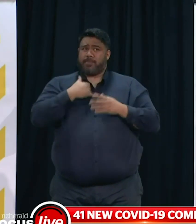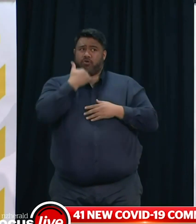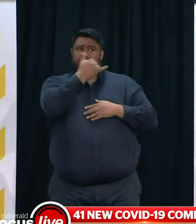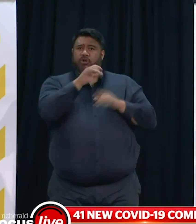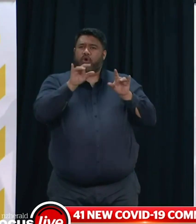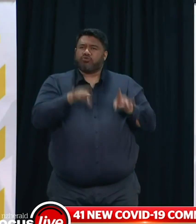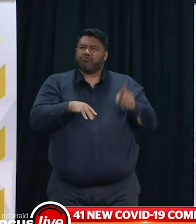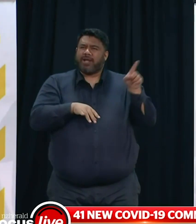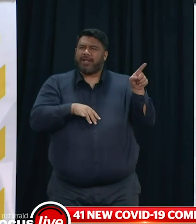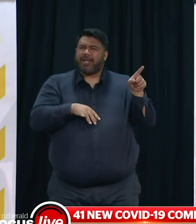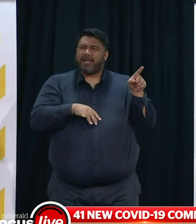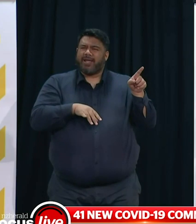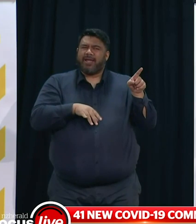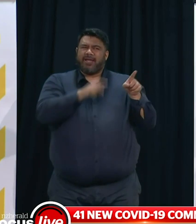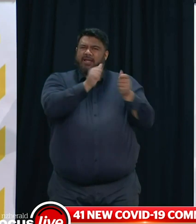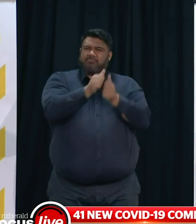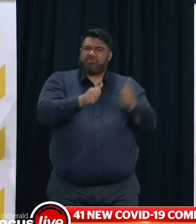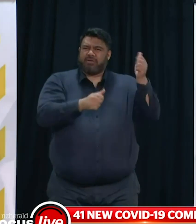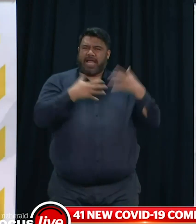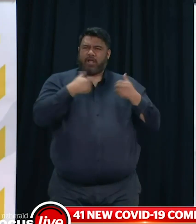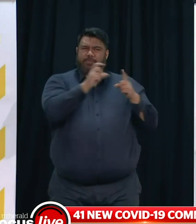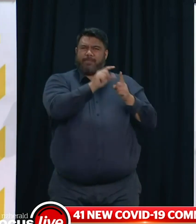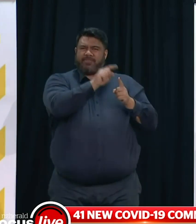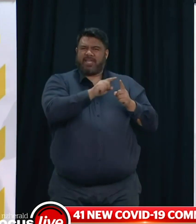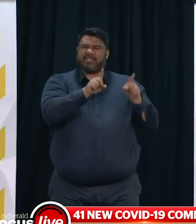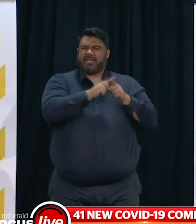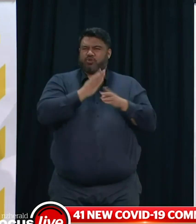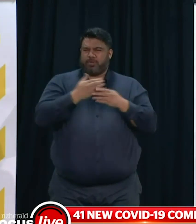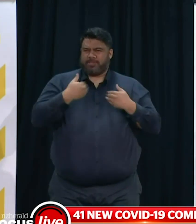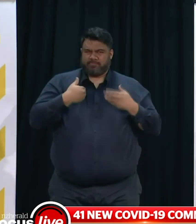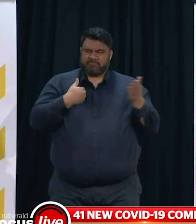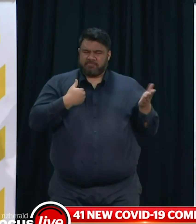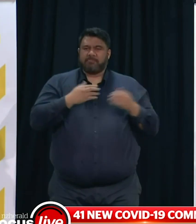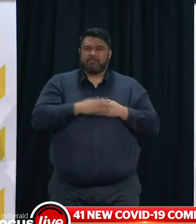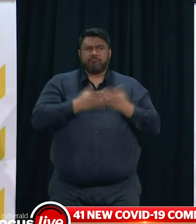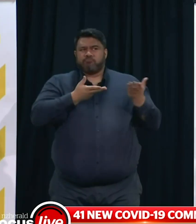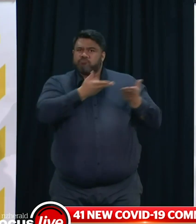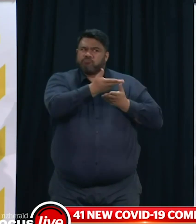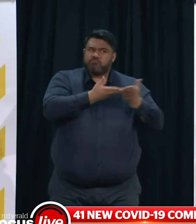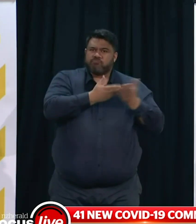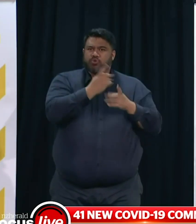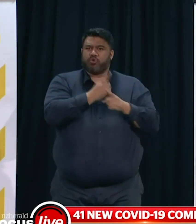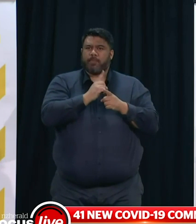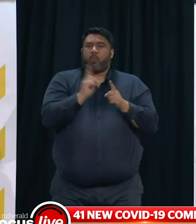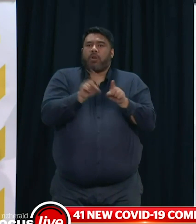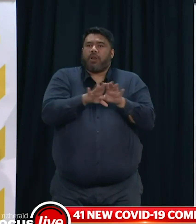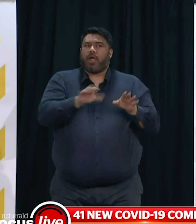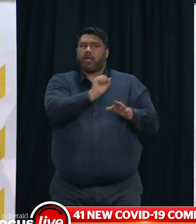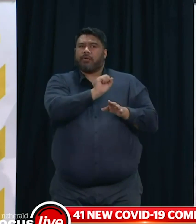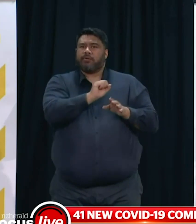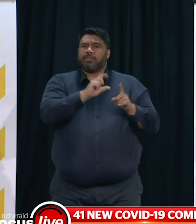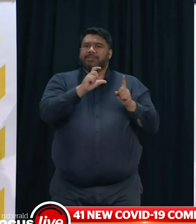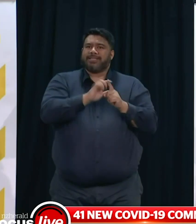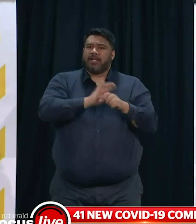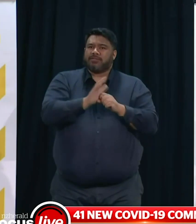Secretary, Professor Brendan Murphy and it struck me, he remarked during that conversation that combating Delta in the community is